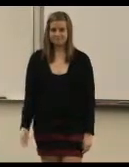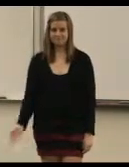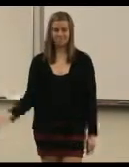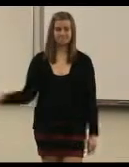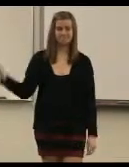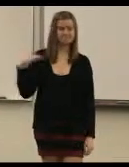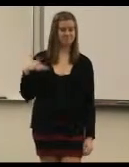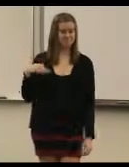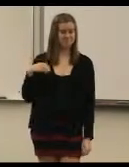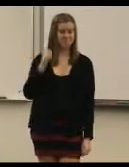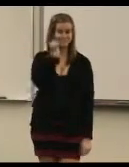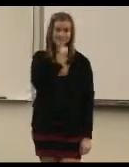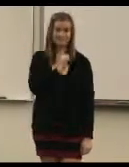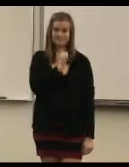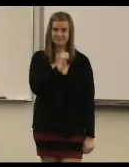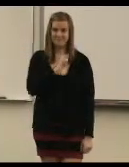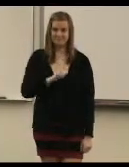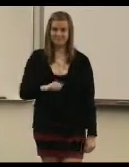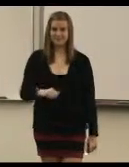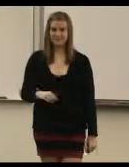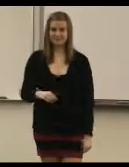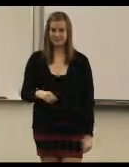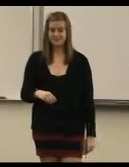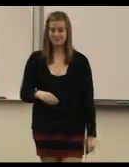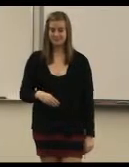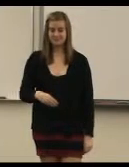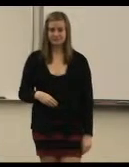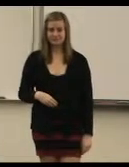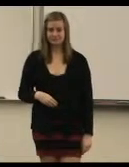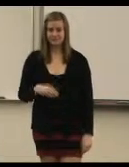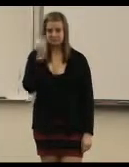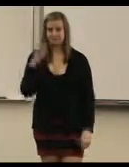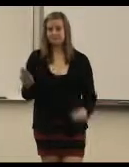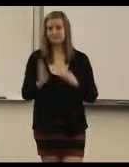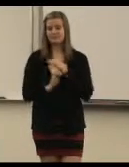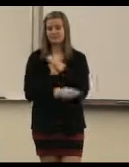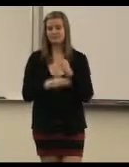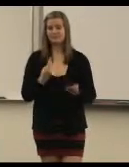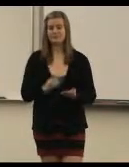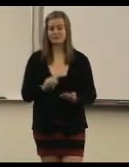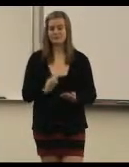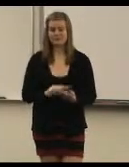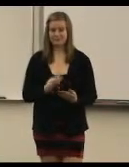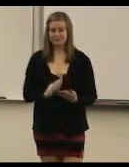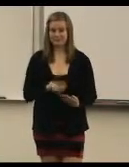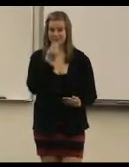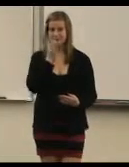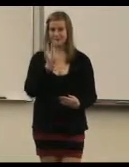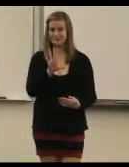Oh come on girl, who cares if we're trash, got a pocket full of cash. We can